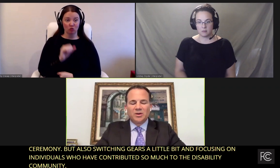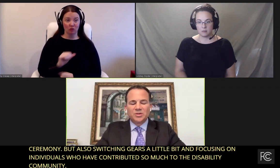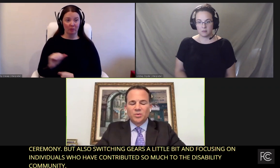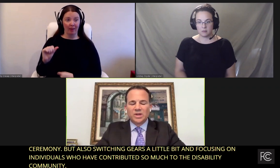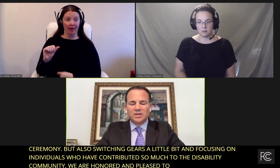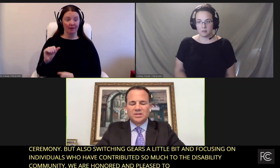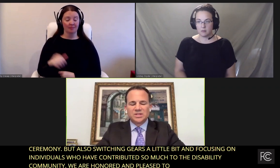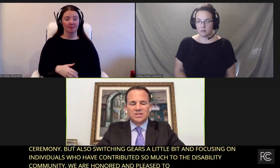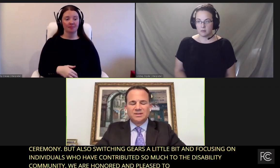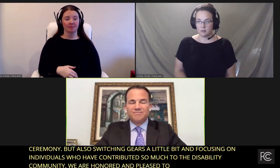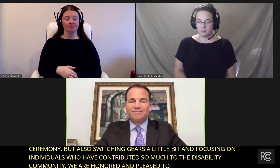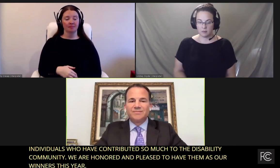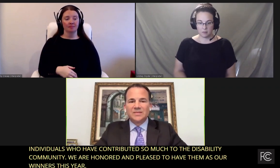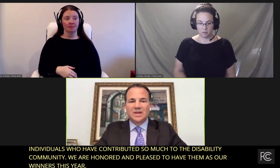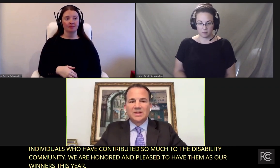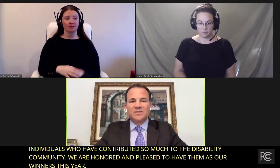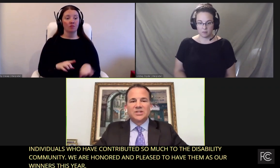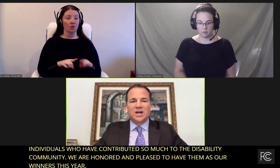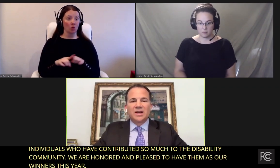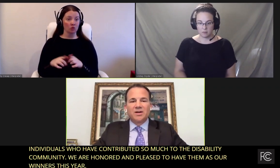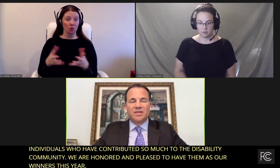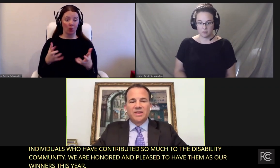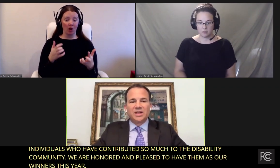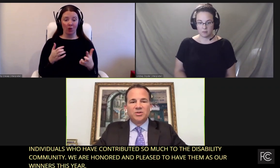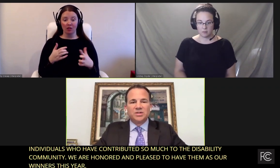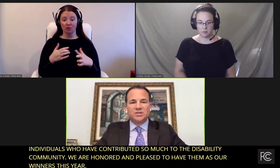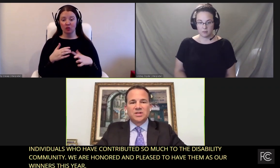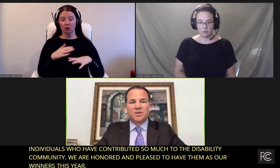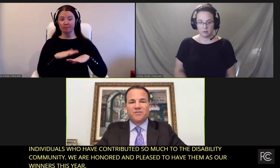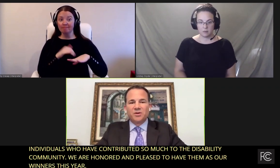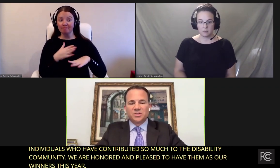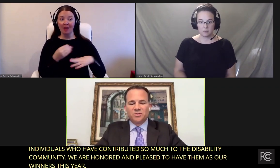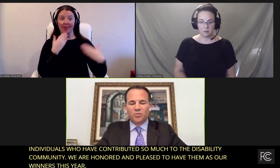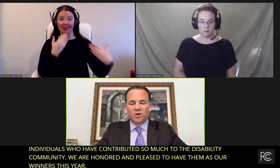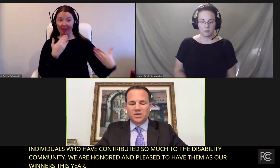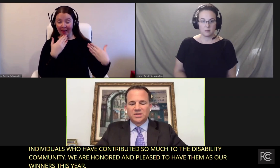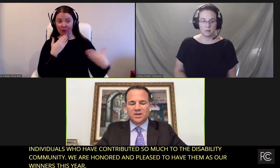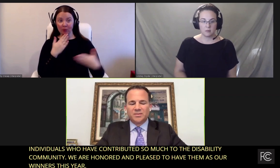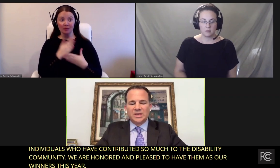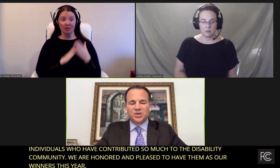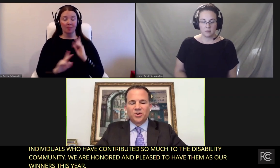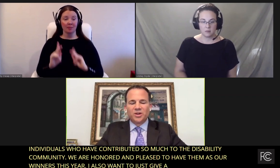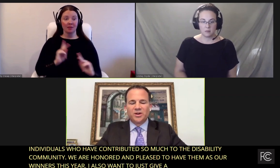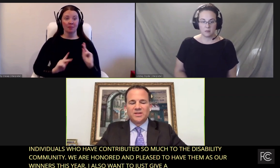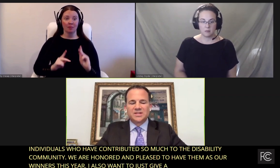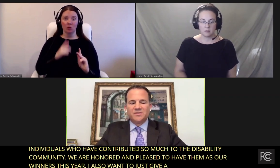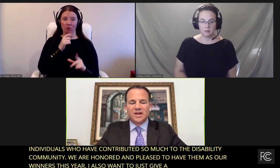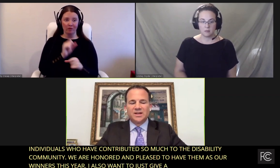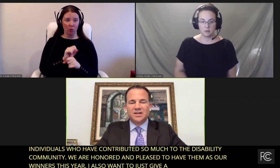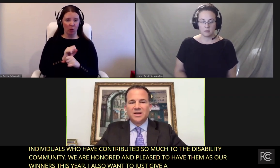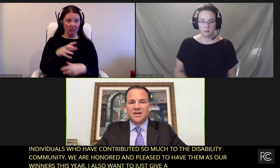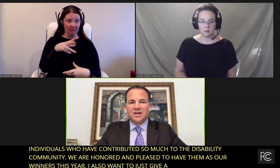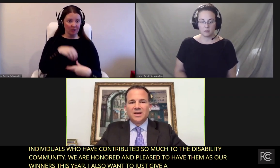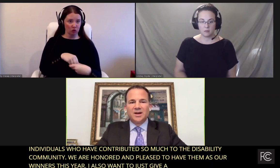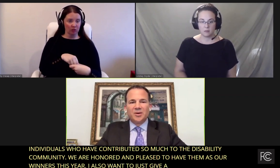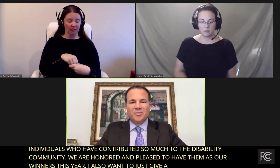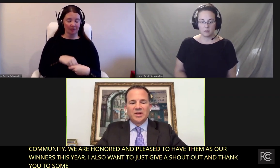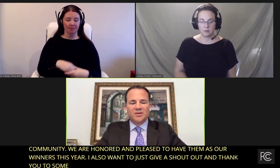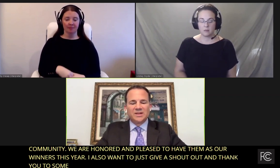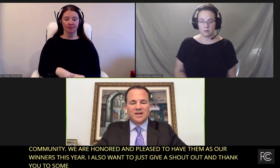So I also want to just give a shout out and thank you to some of the folks who have worked internally on this event